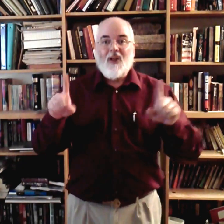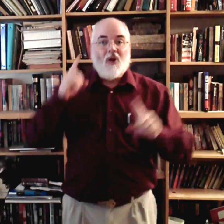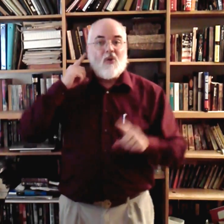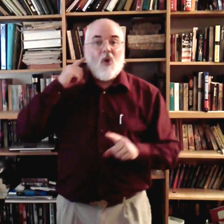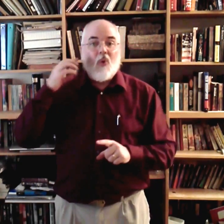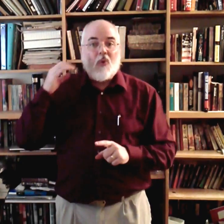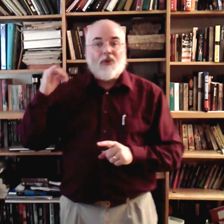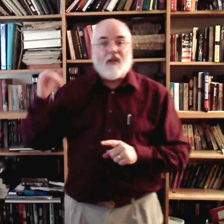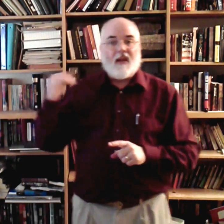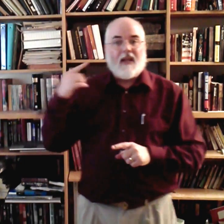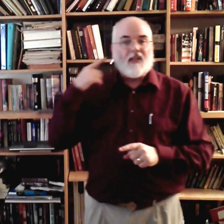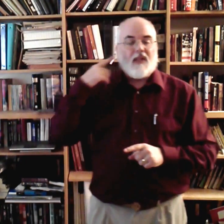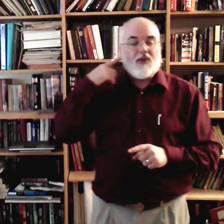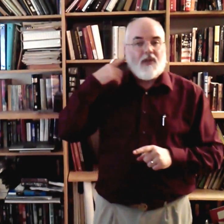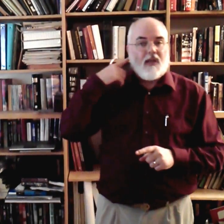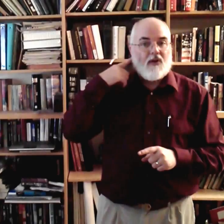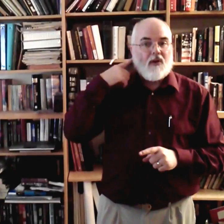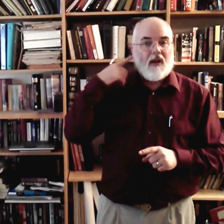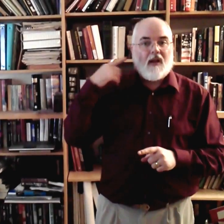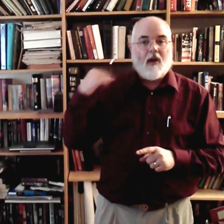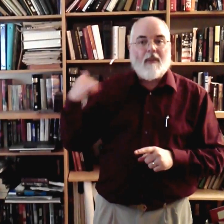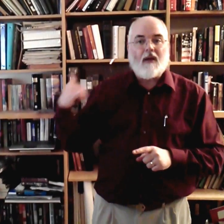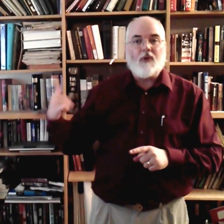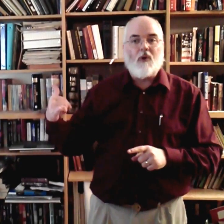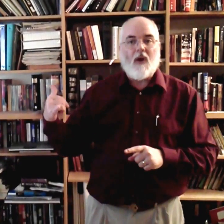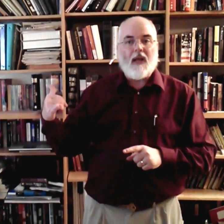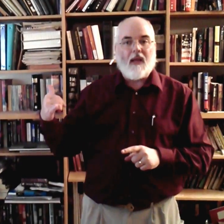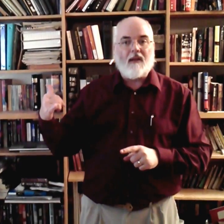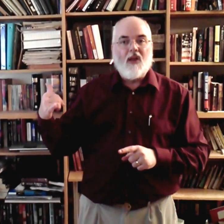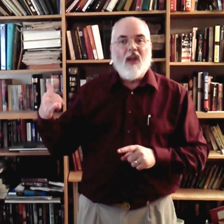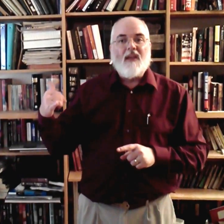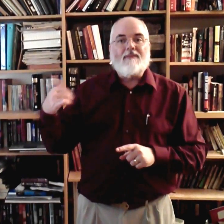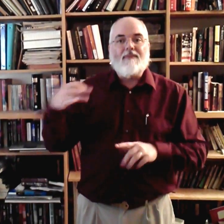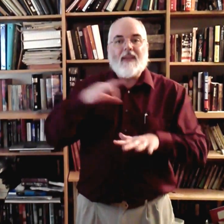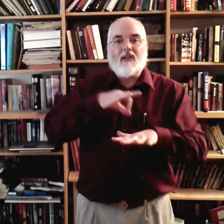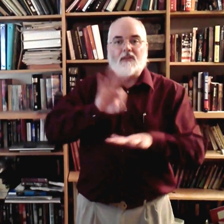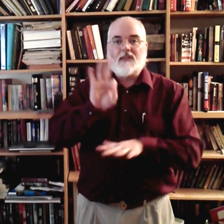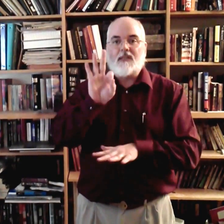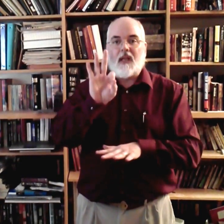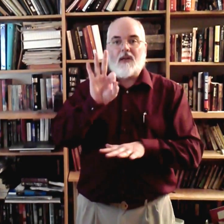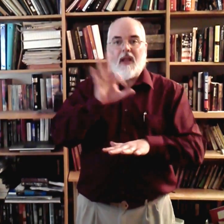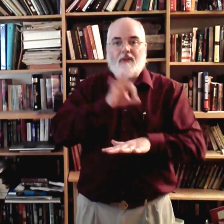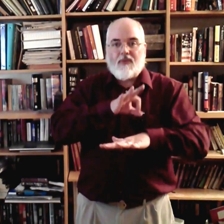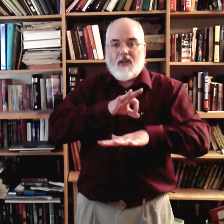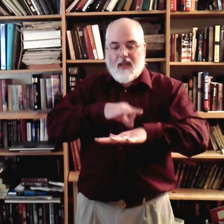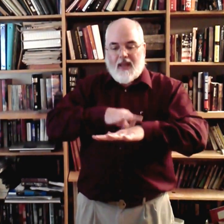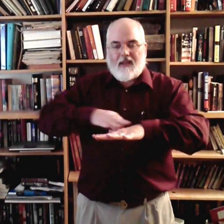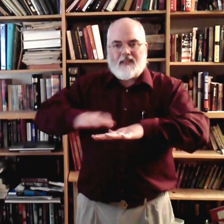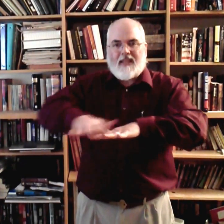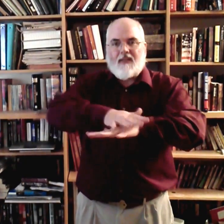But golden has to touch the ear and come out into a Y hand. Fields is the letter F. And it's kind